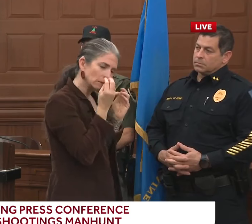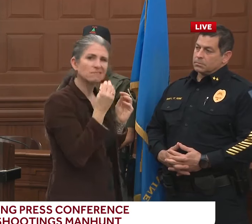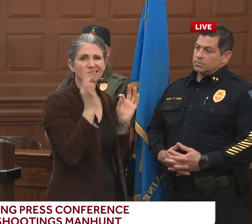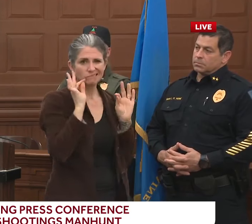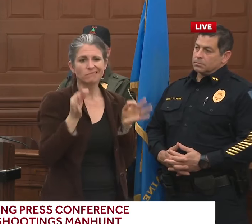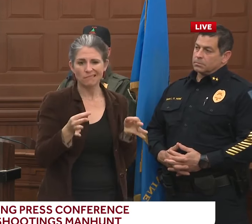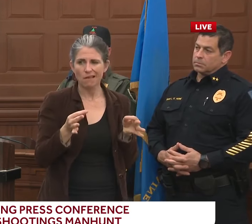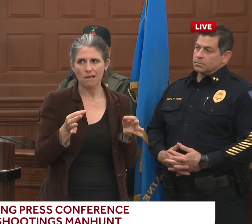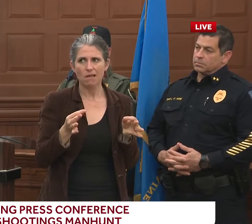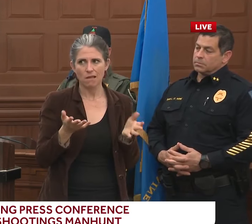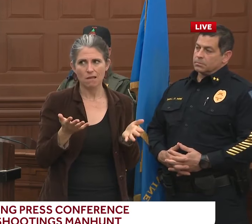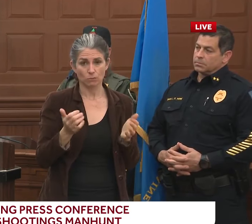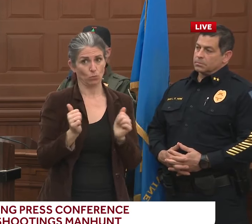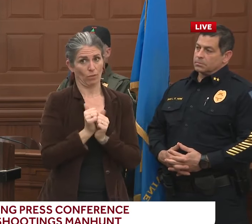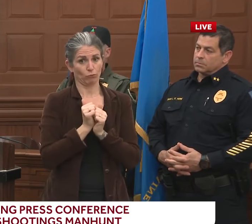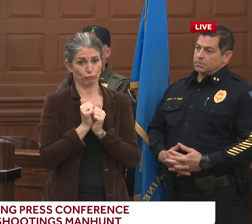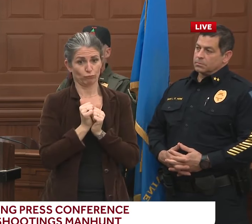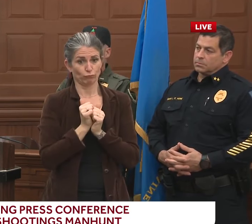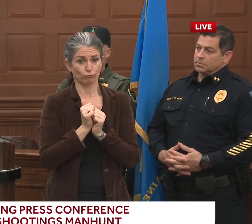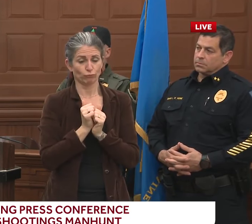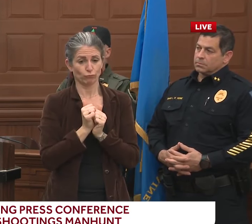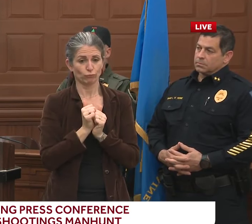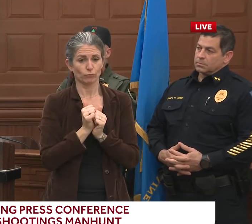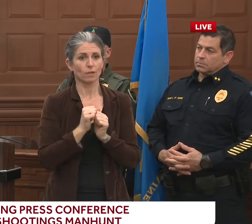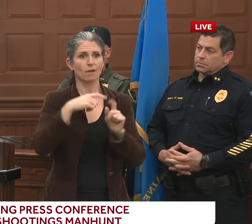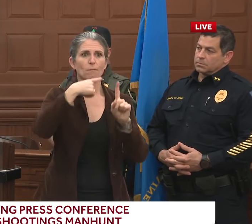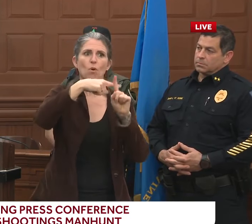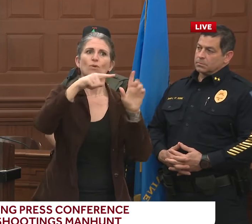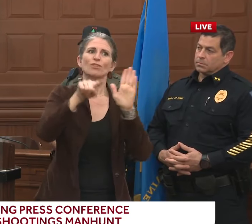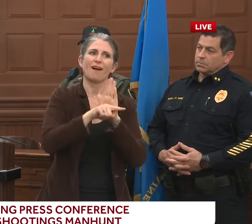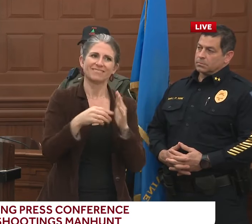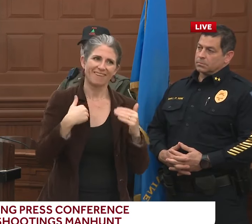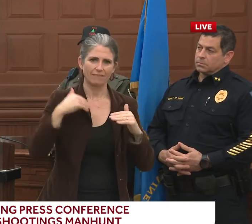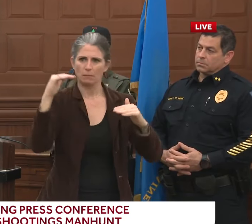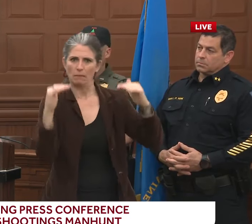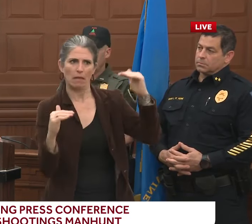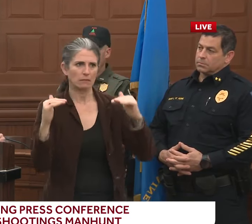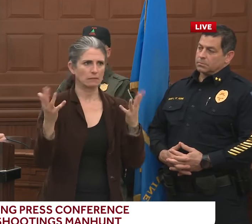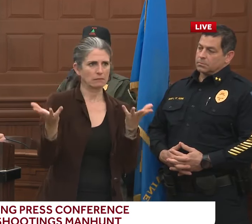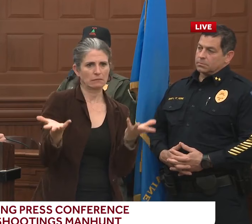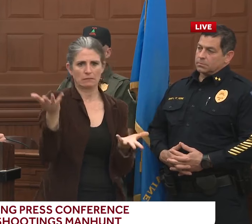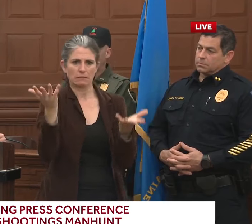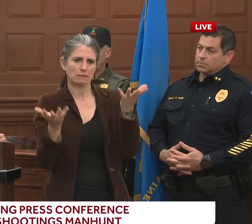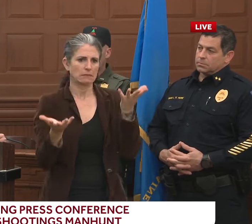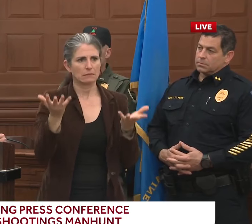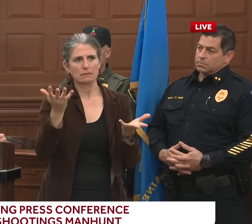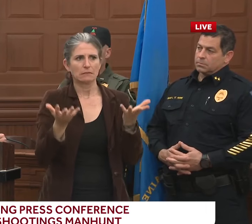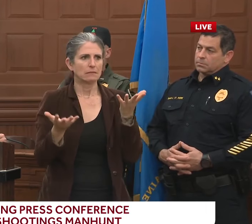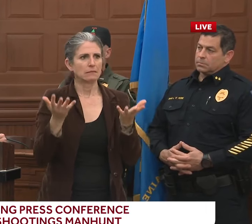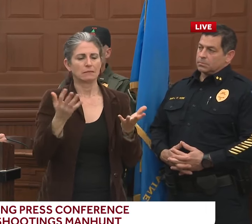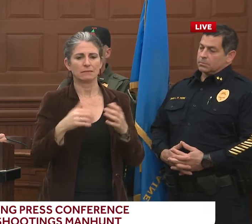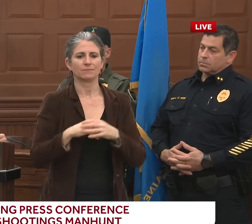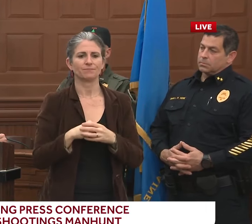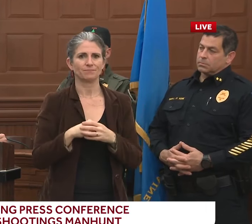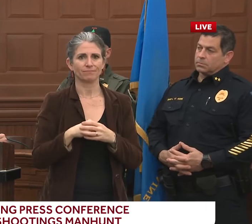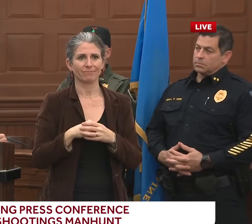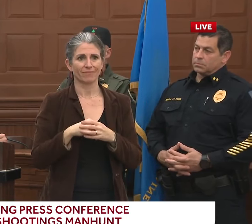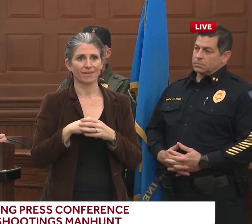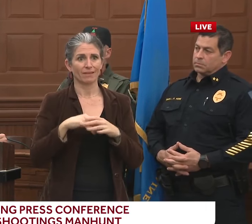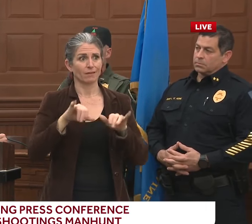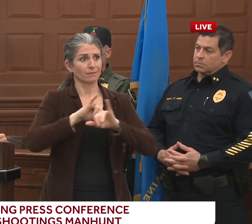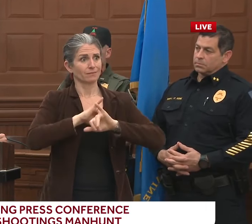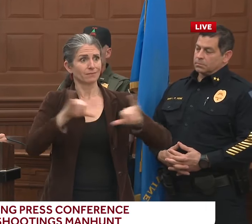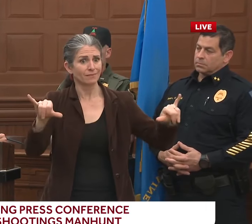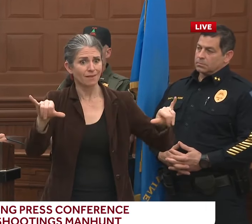okay, we're looking at pros and cons, right? We've got communities that are locked down, that are shut down. There are families and